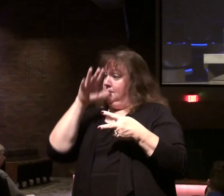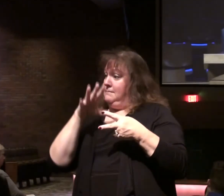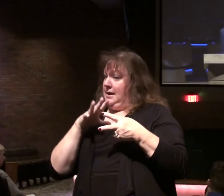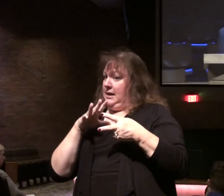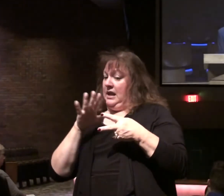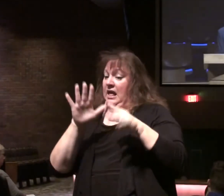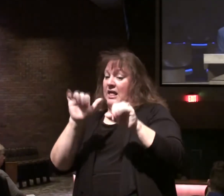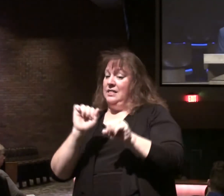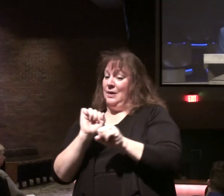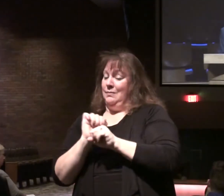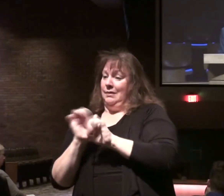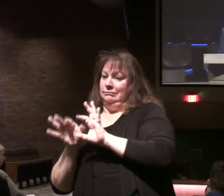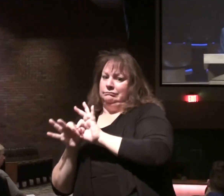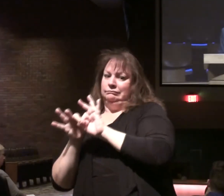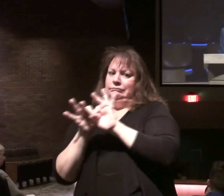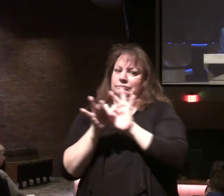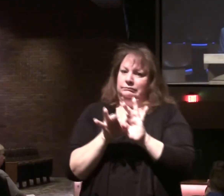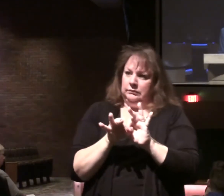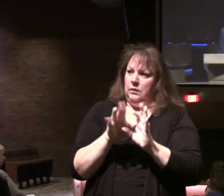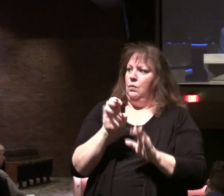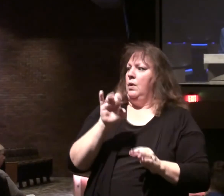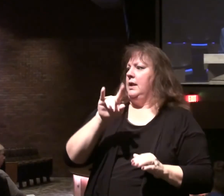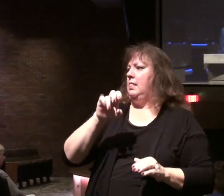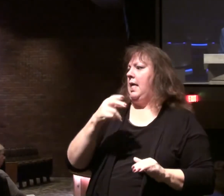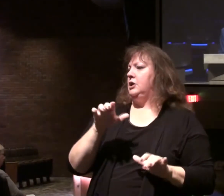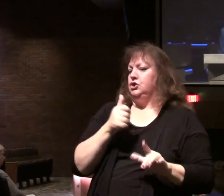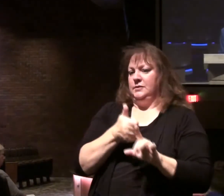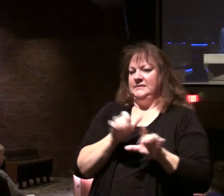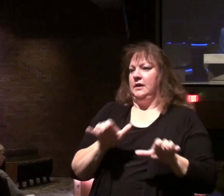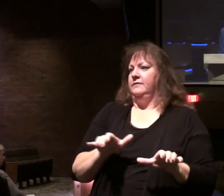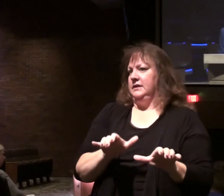are connected to the same kind of miracles Elijah did.